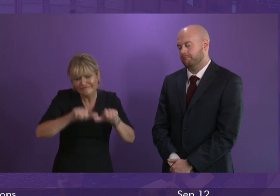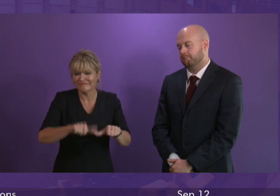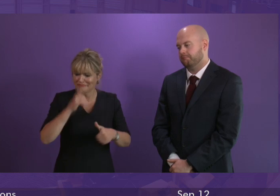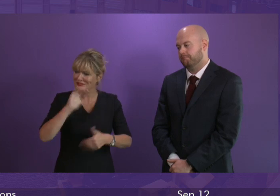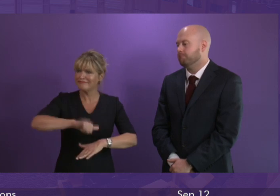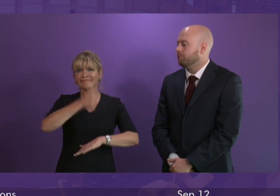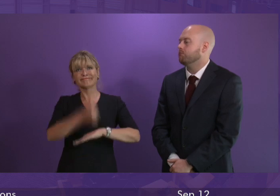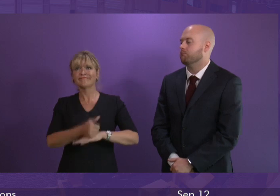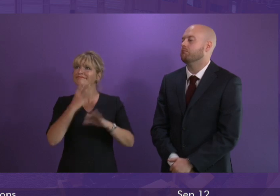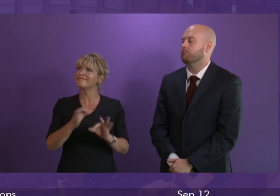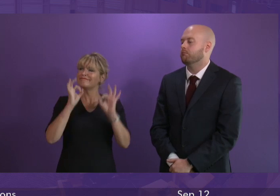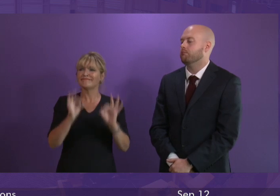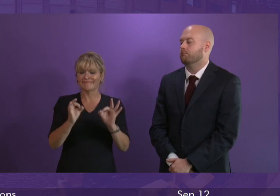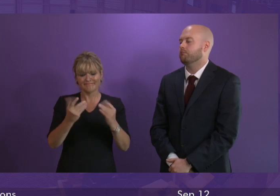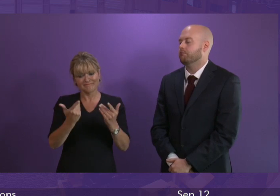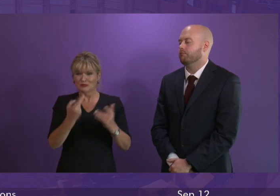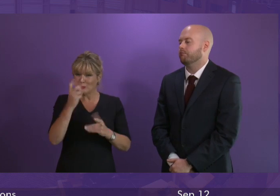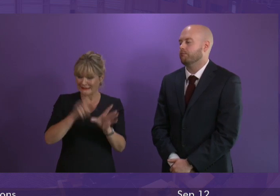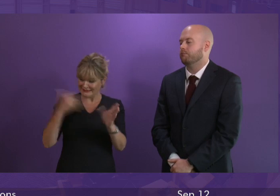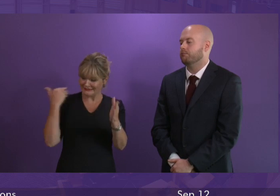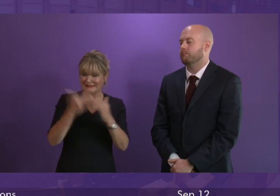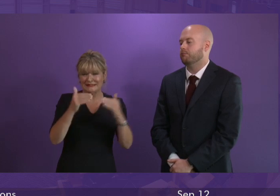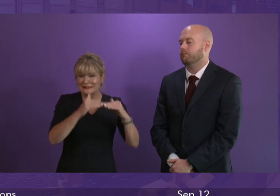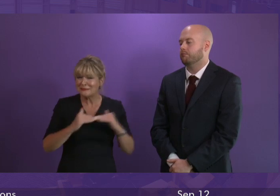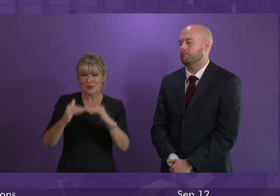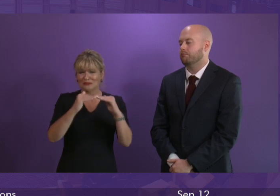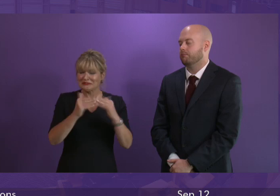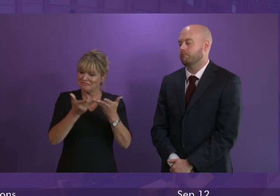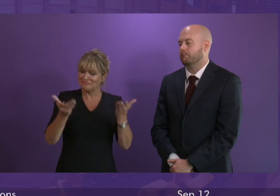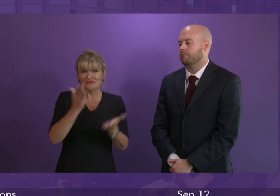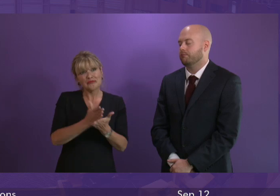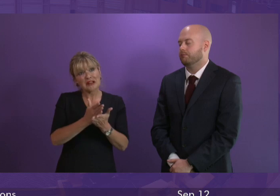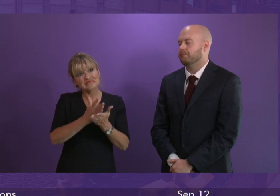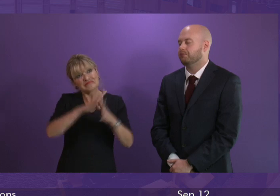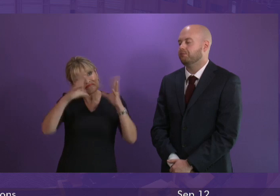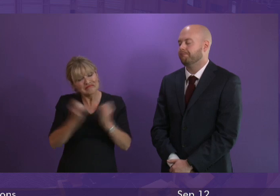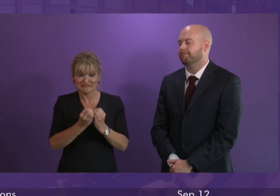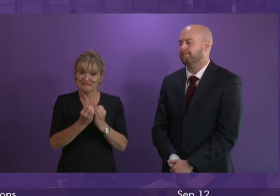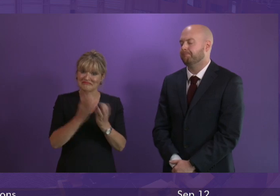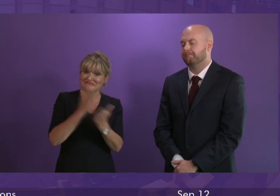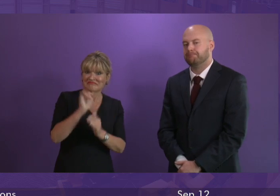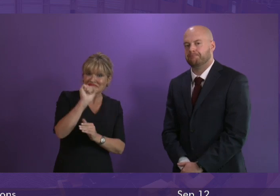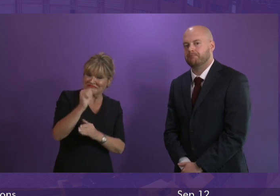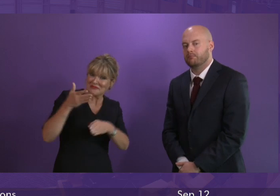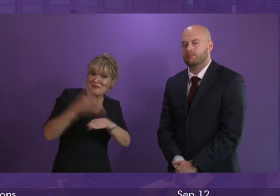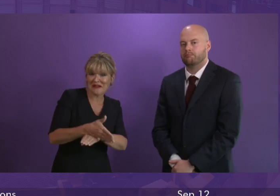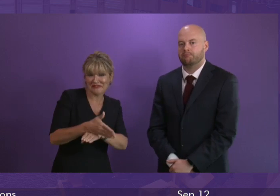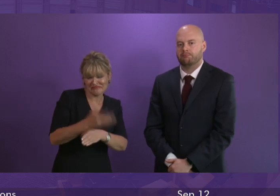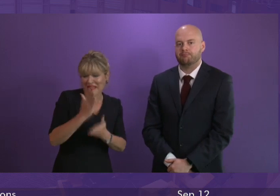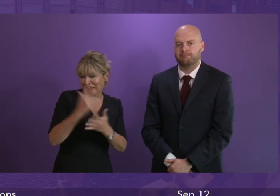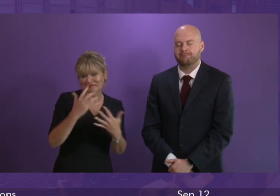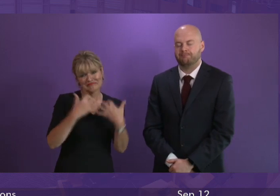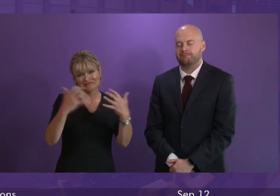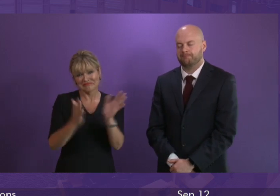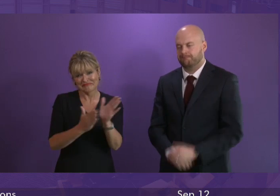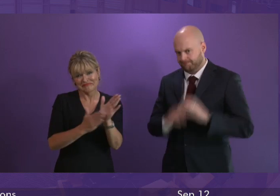of our democracy over a period of just 20 years. There's no small way down to his efforts and his contributions. I'm sure the whole Chamber wishes